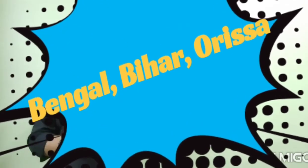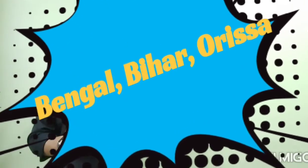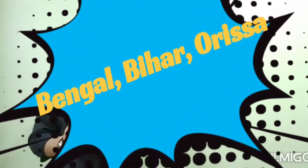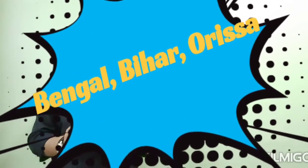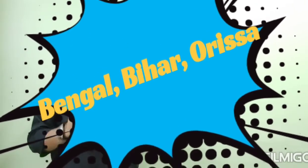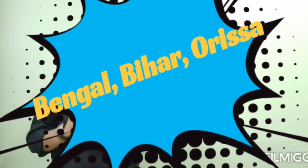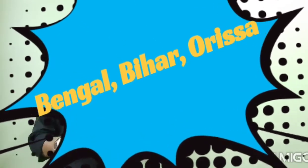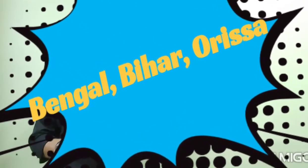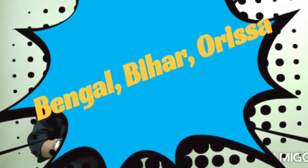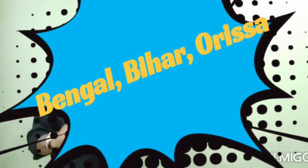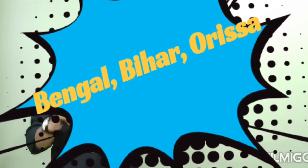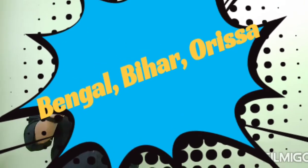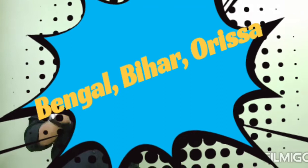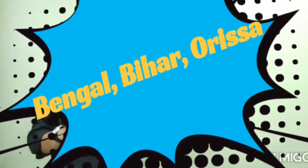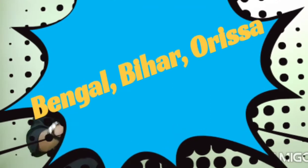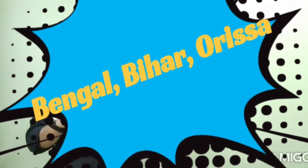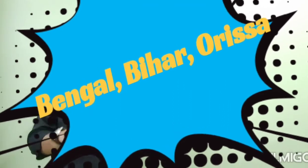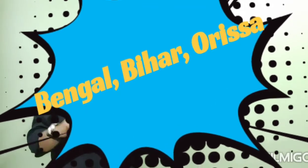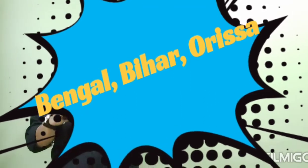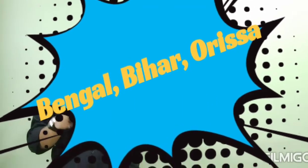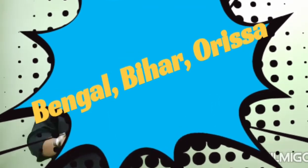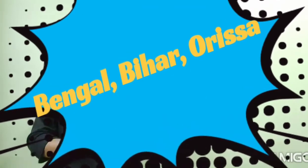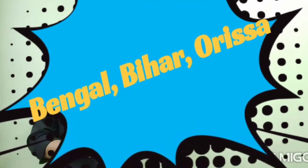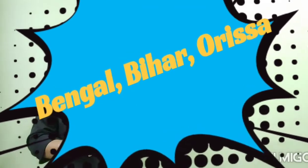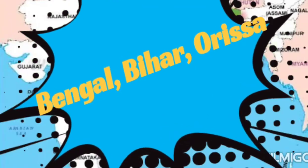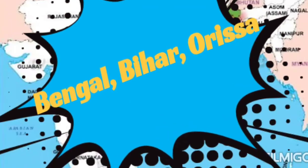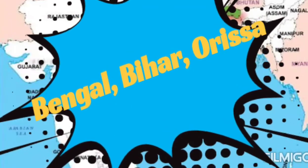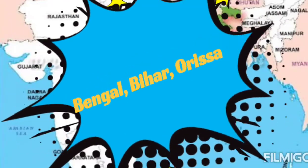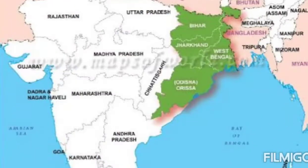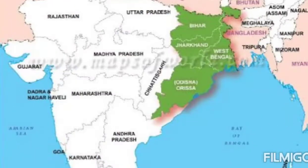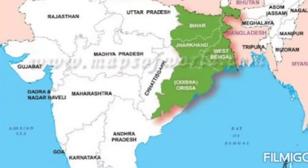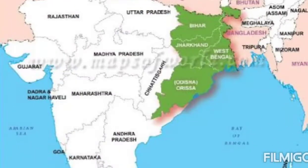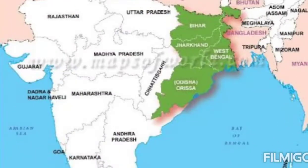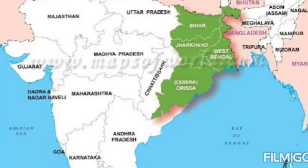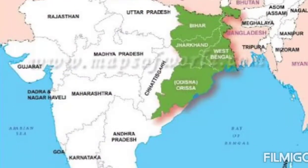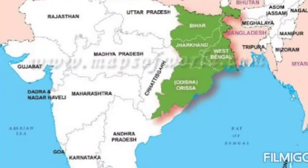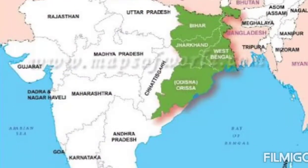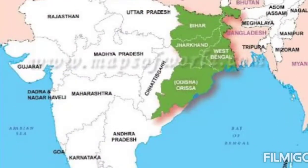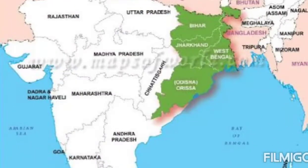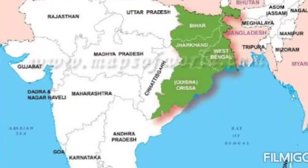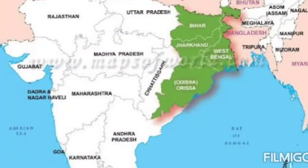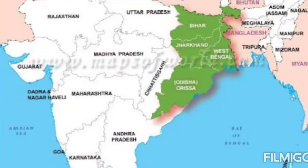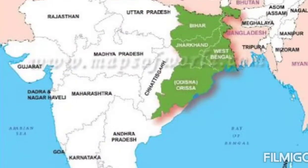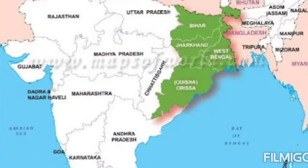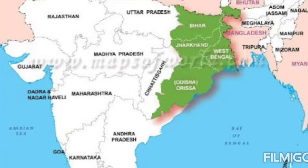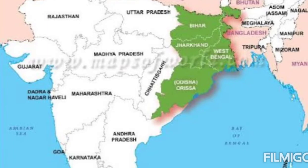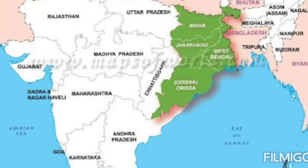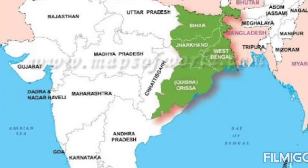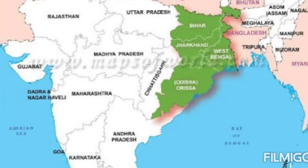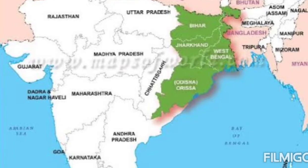is a divani rights in Bengal, Bihar and Orissa region. So, this is the most strongest foundation